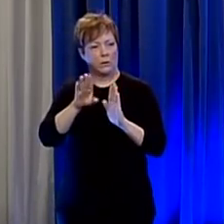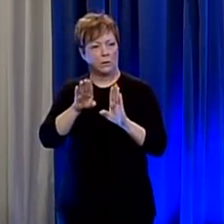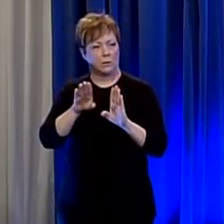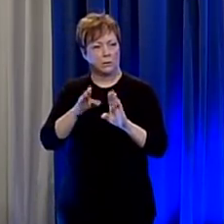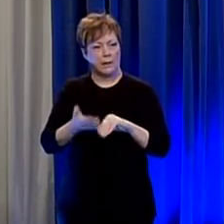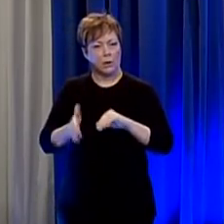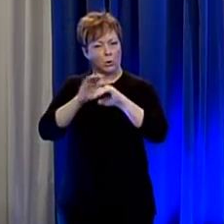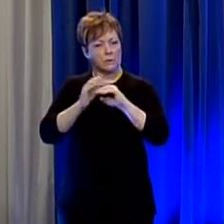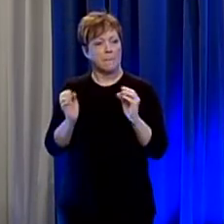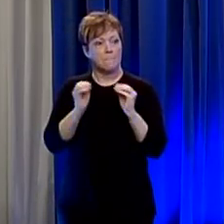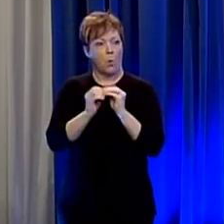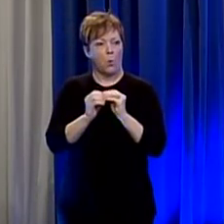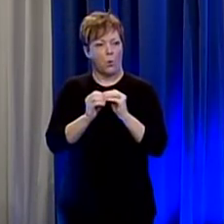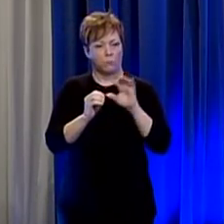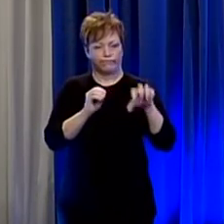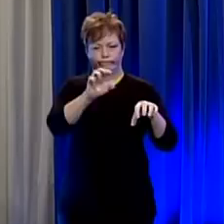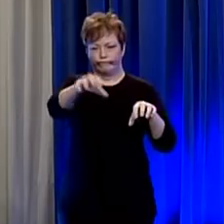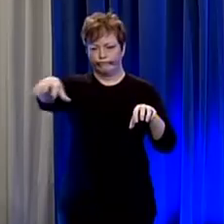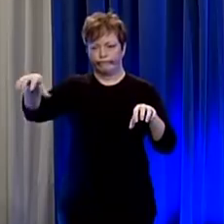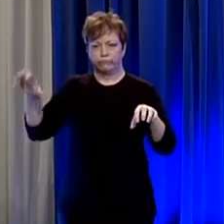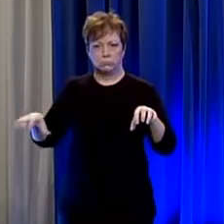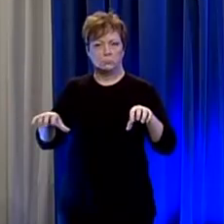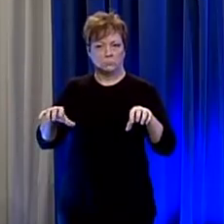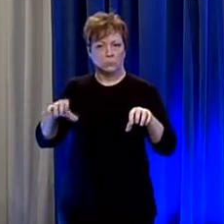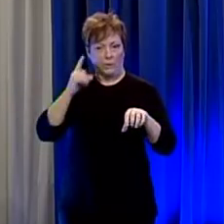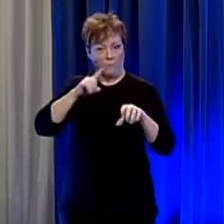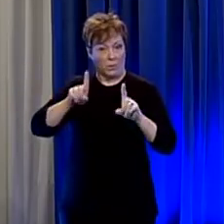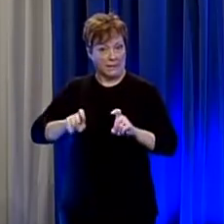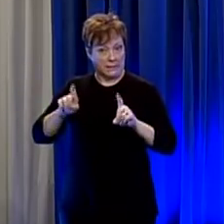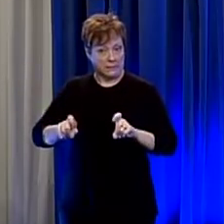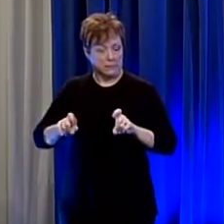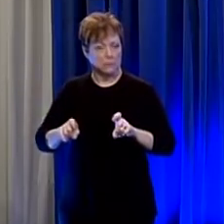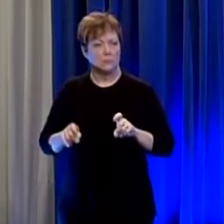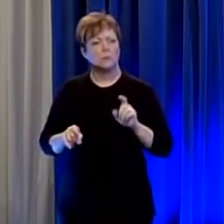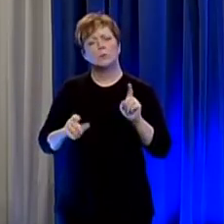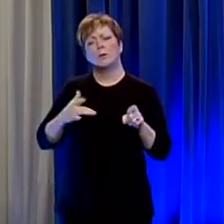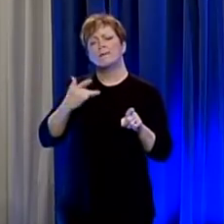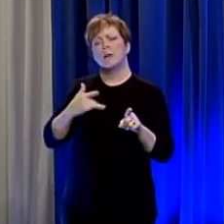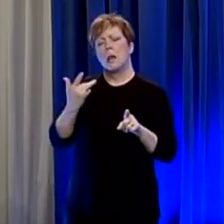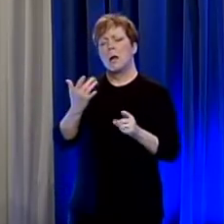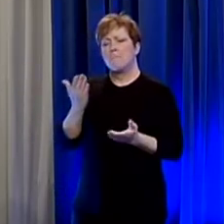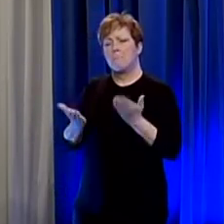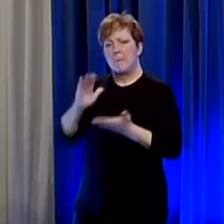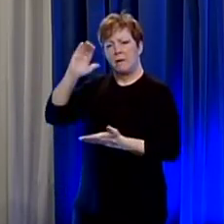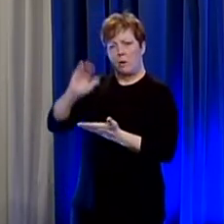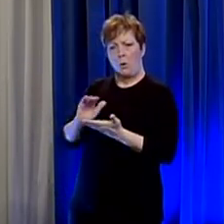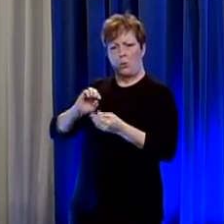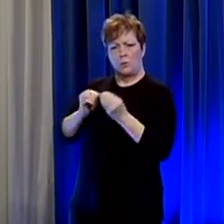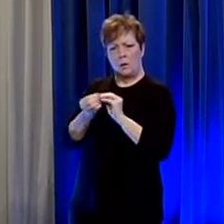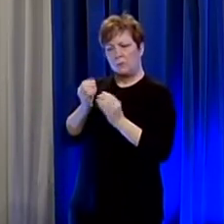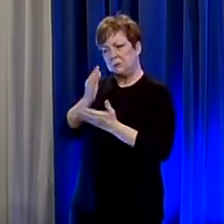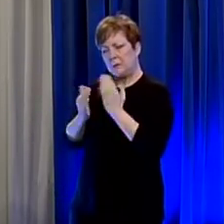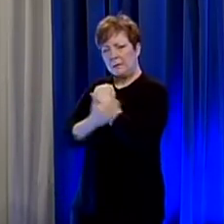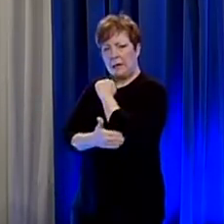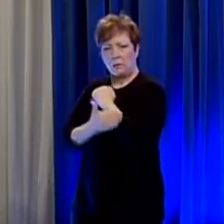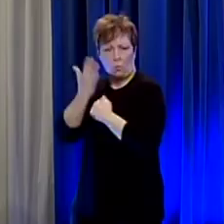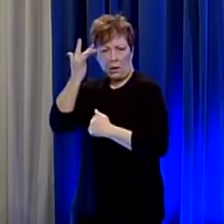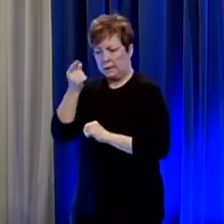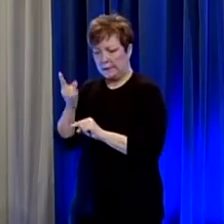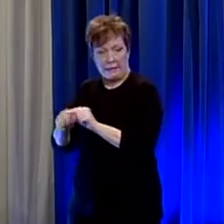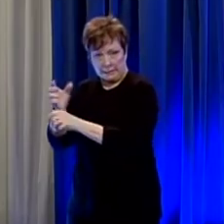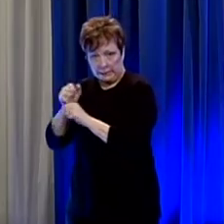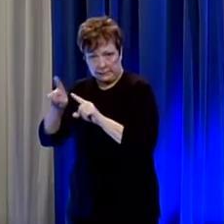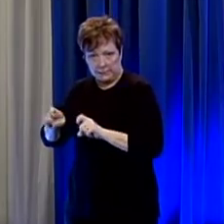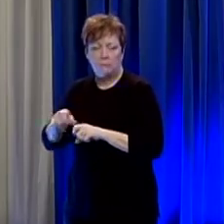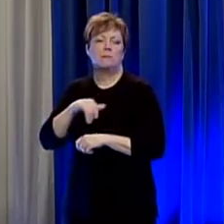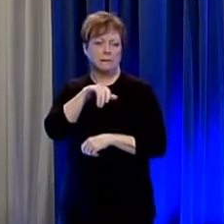sites do you think the reason we're not seeing high numbers in some counties is because of the lack of testing opportunities yeah i think